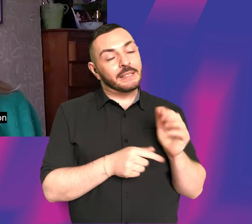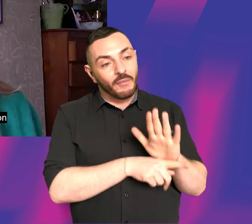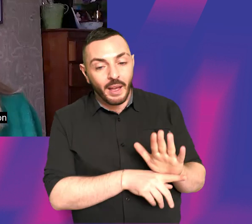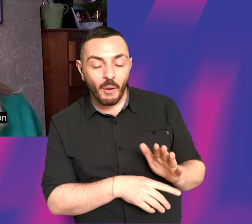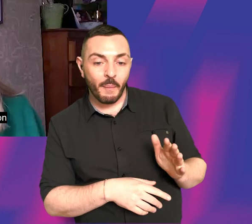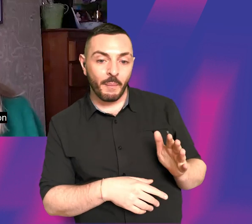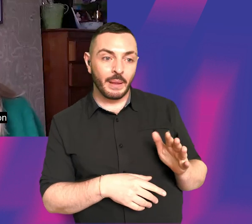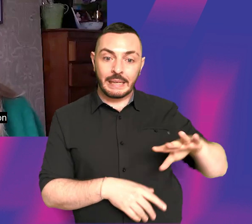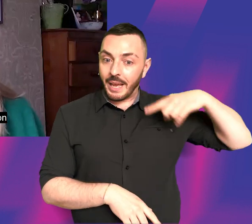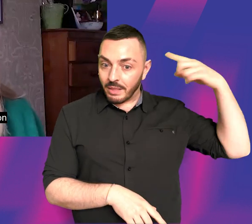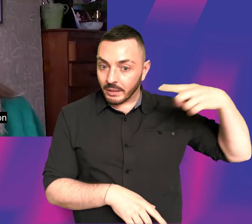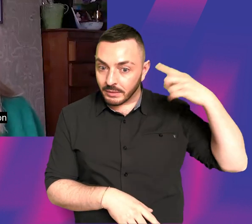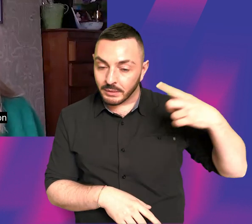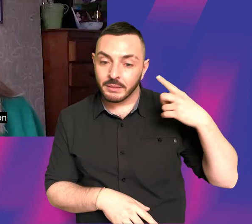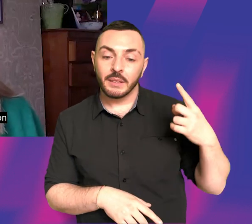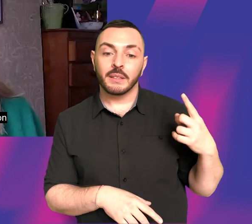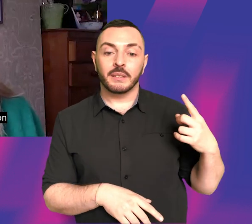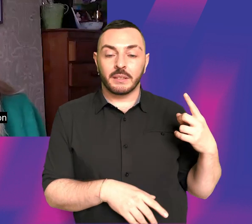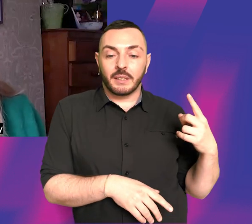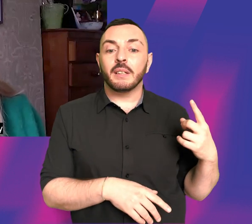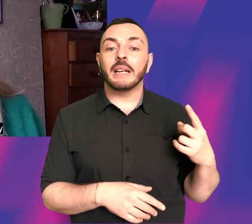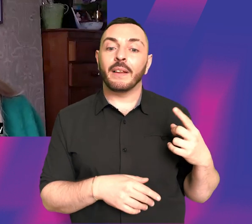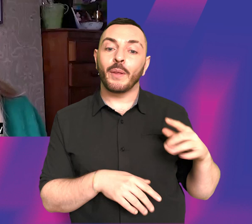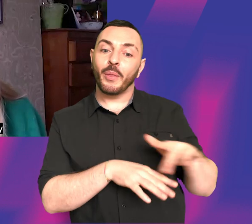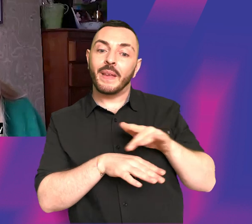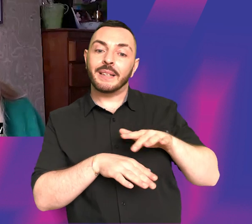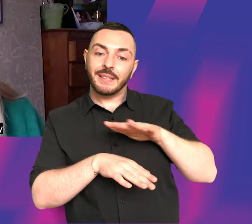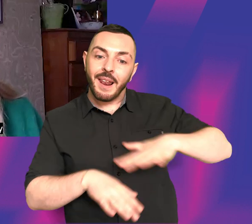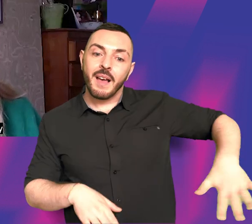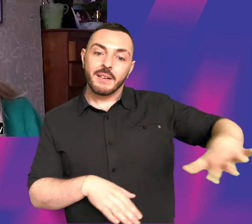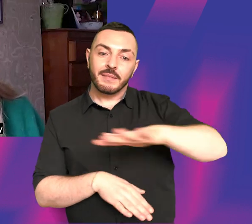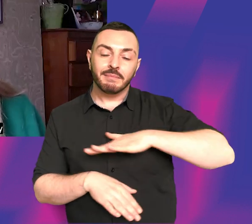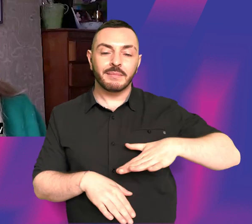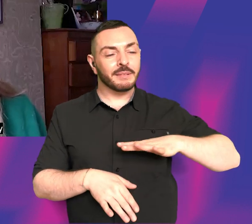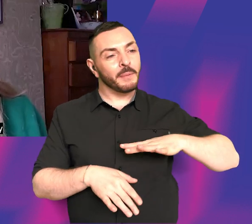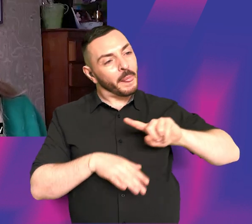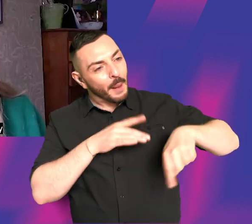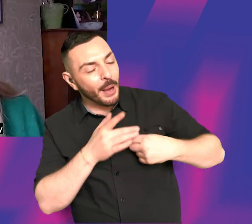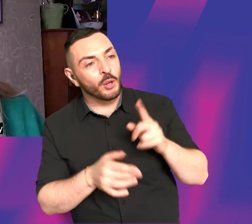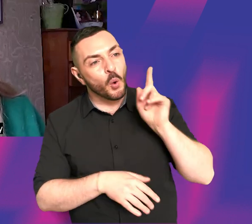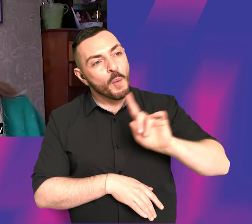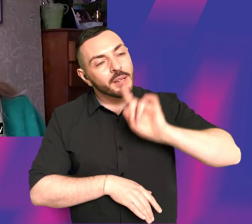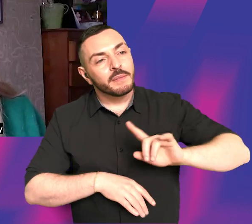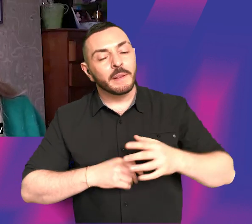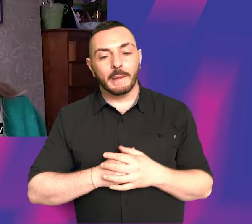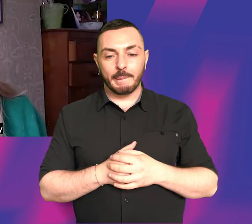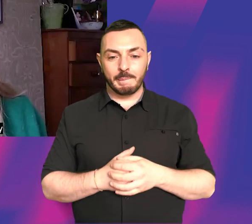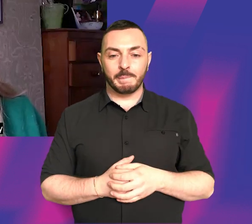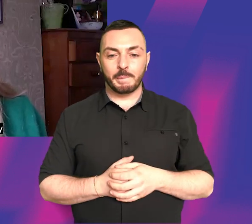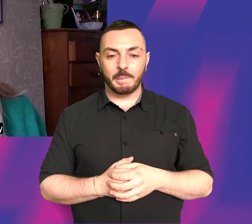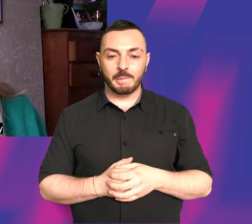London in the restoration theatre land, all about a woman who is